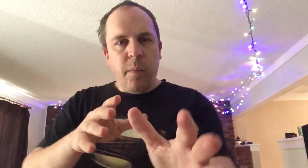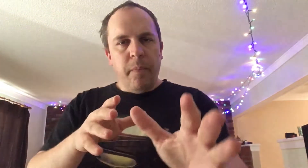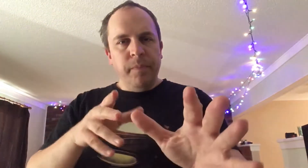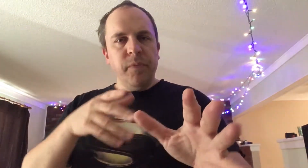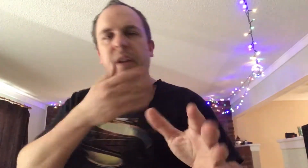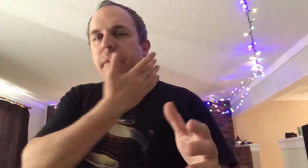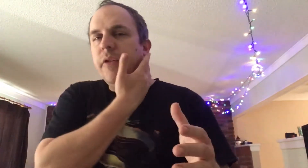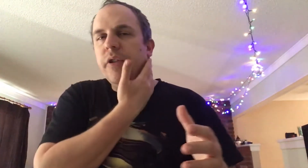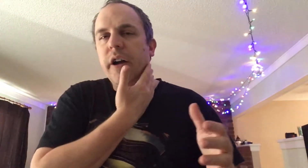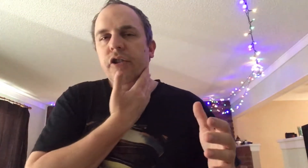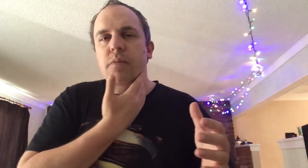give me if you touch